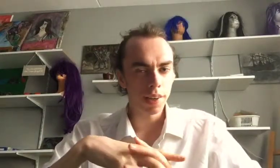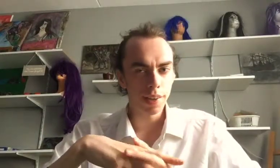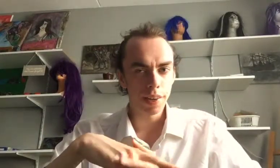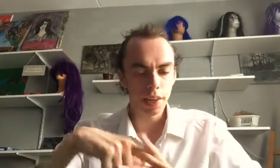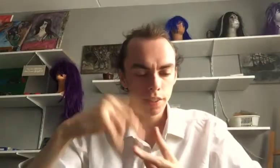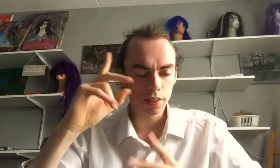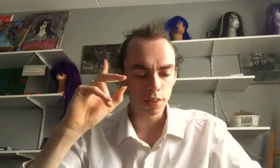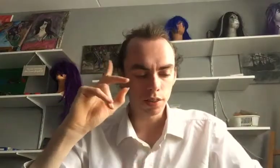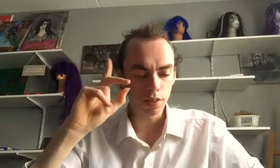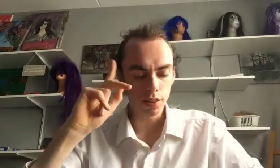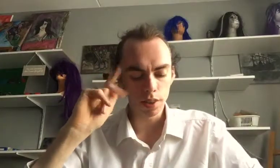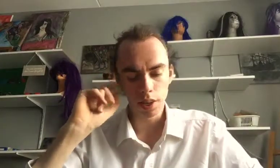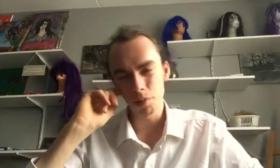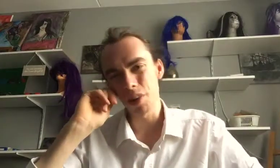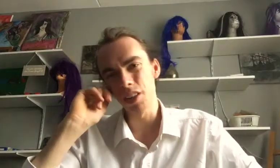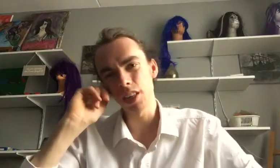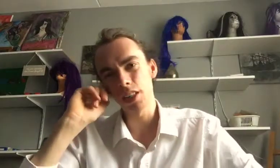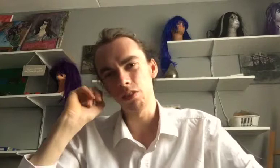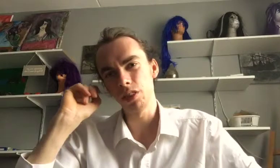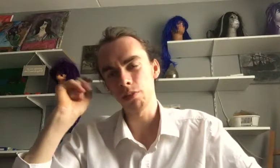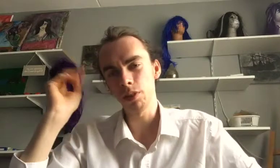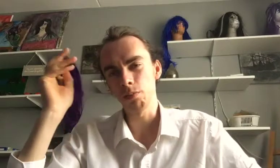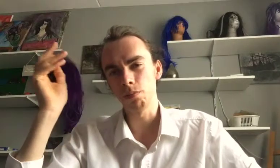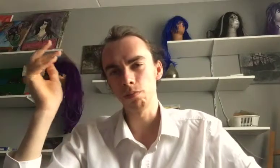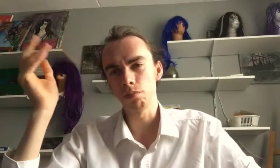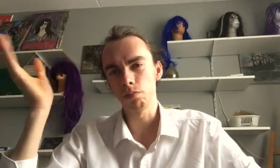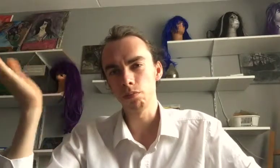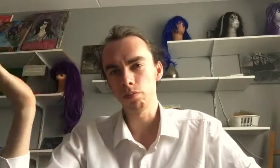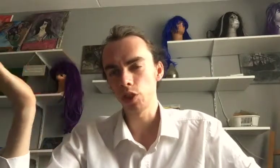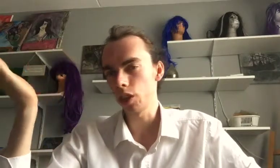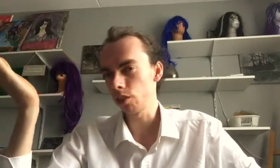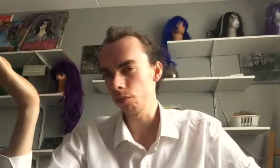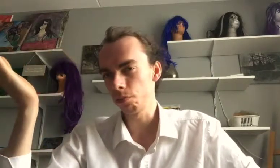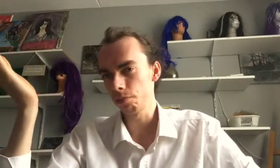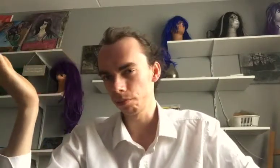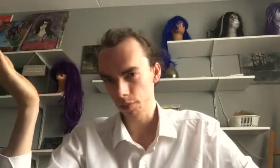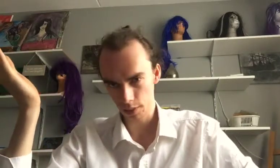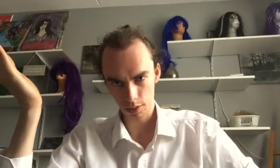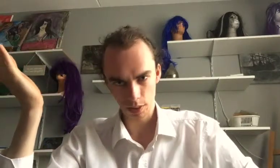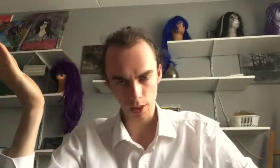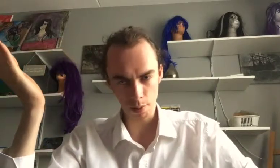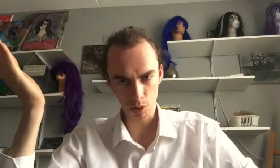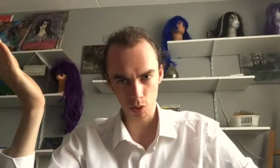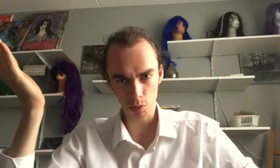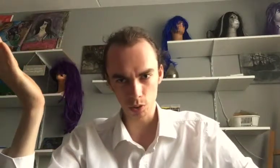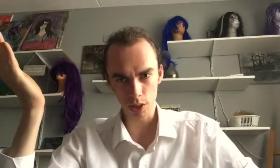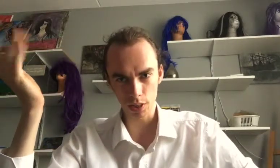Ethical and rights activism channel and absolute morality.